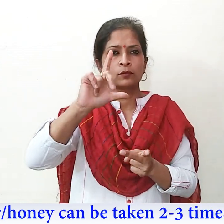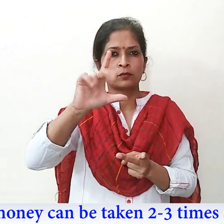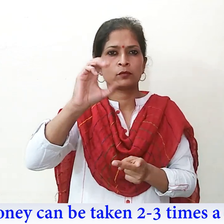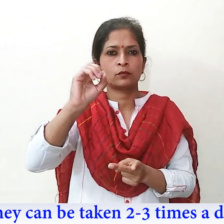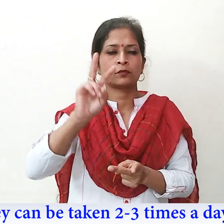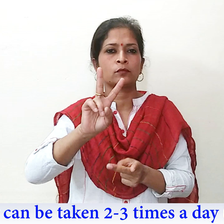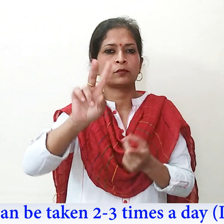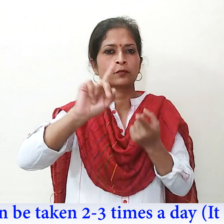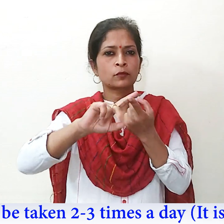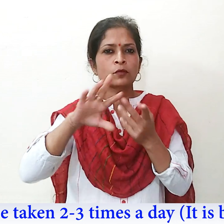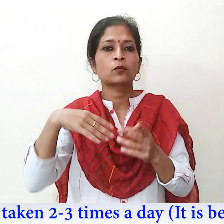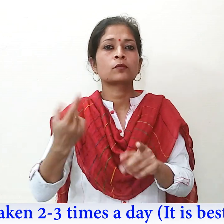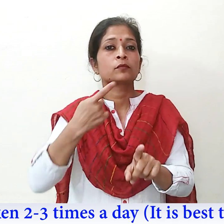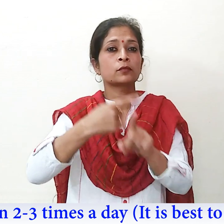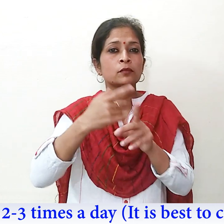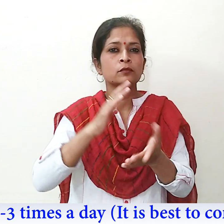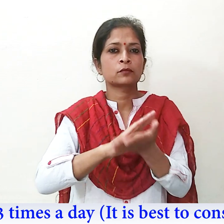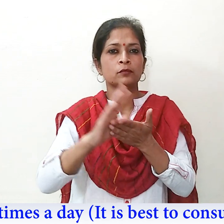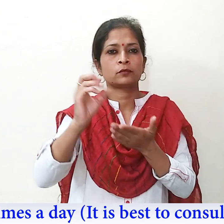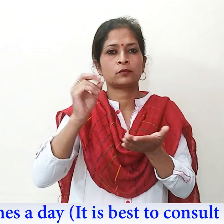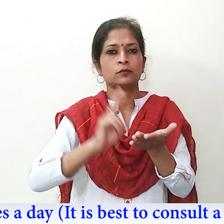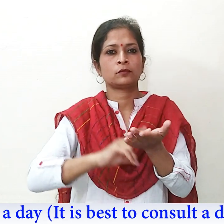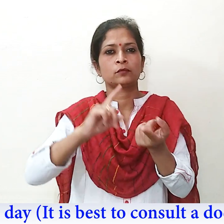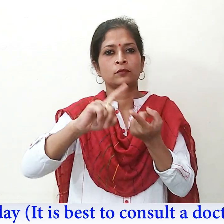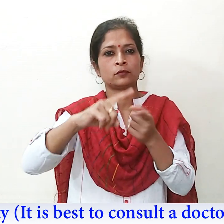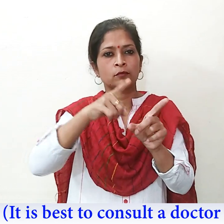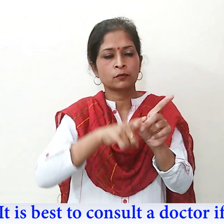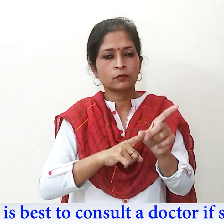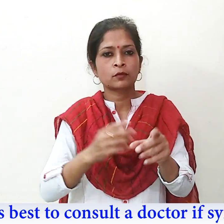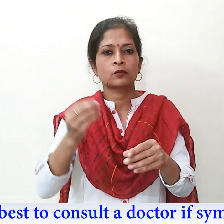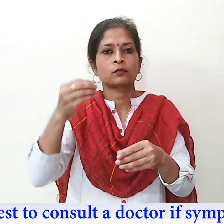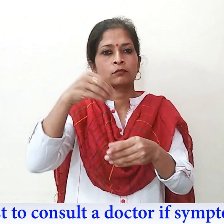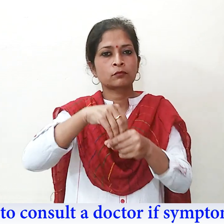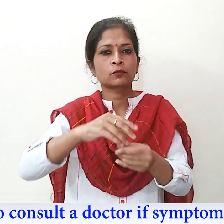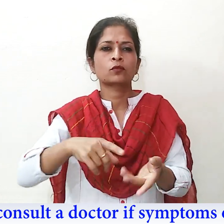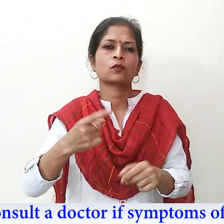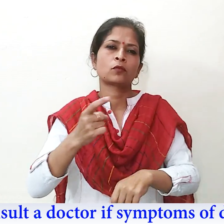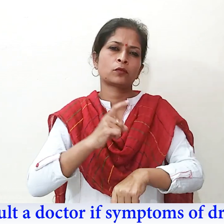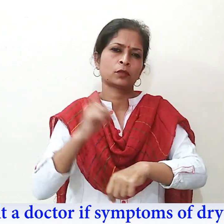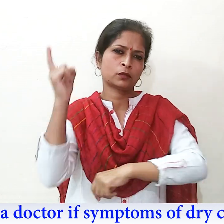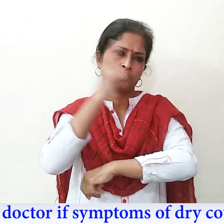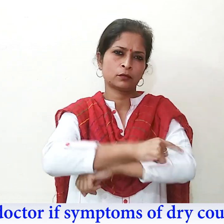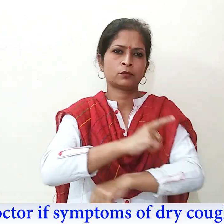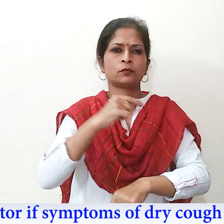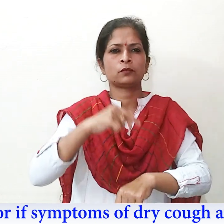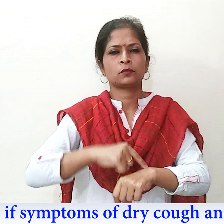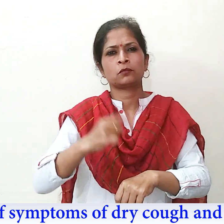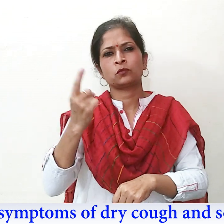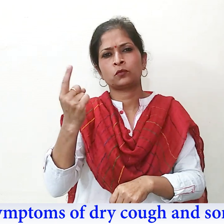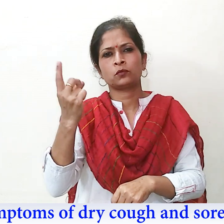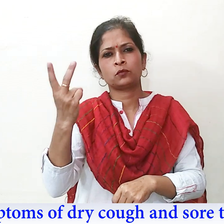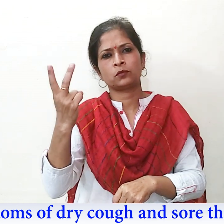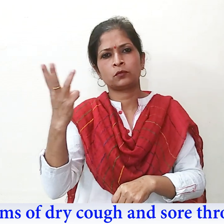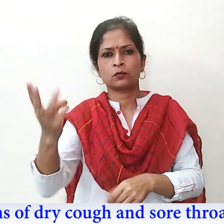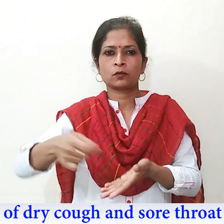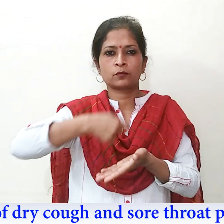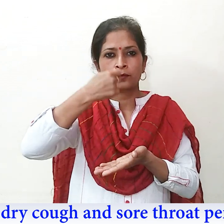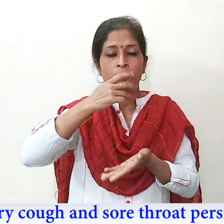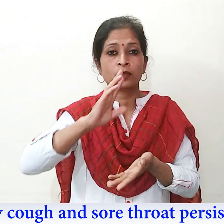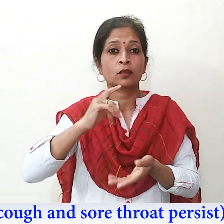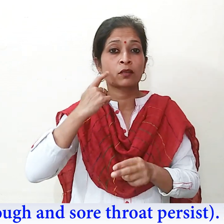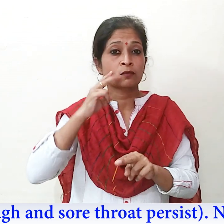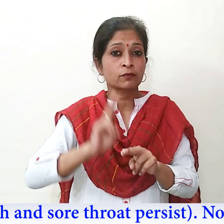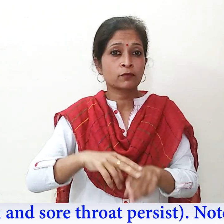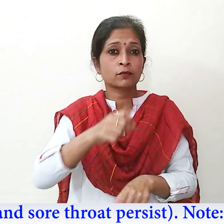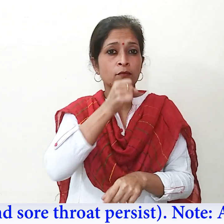with natural sugar or honey can be taken 2-3 times a day. It is best to consult a